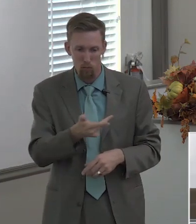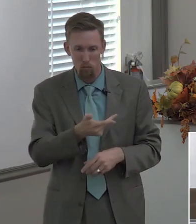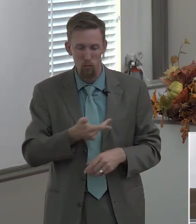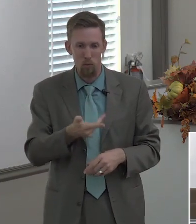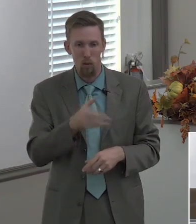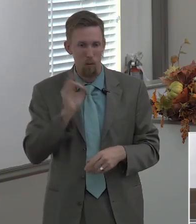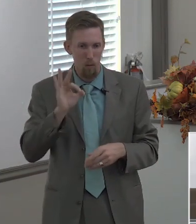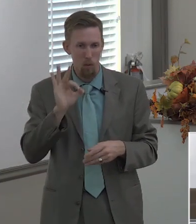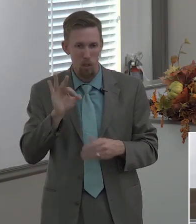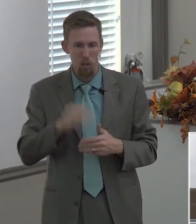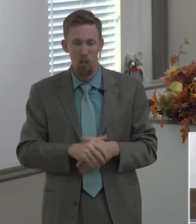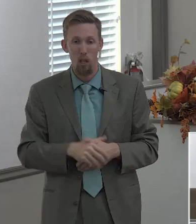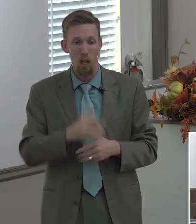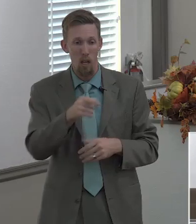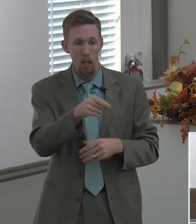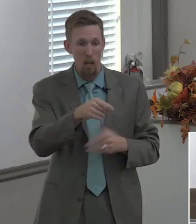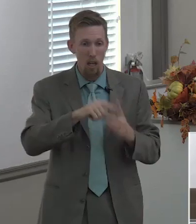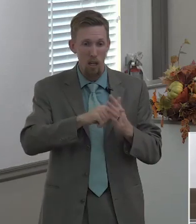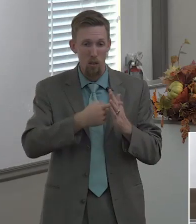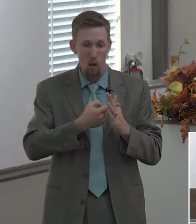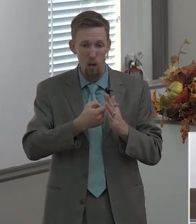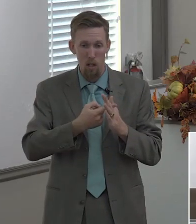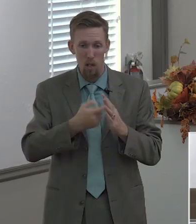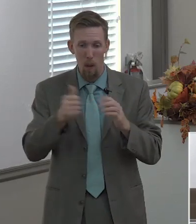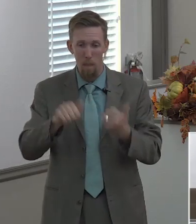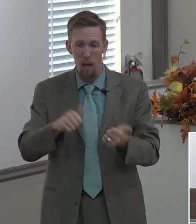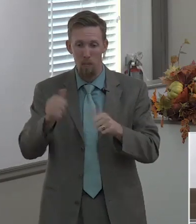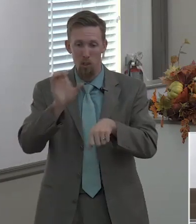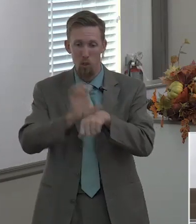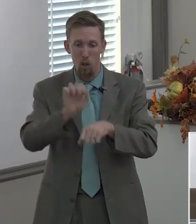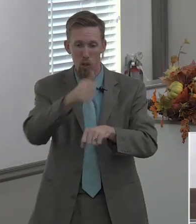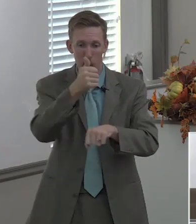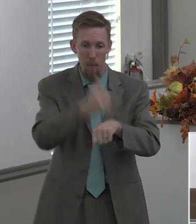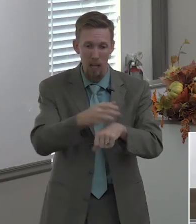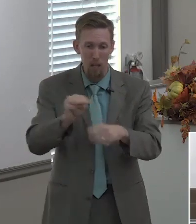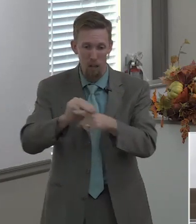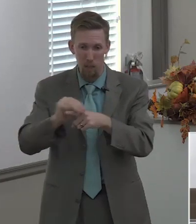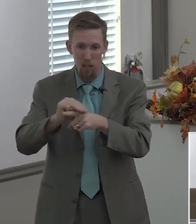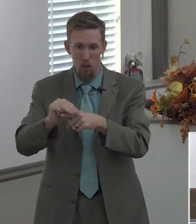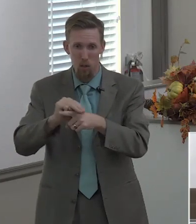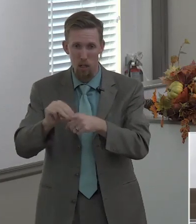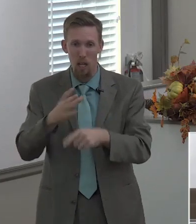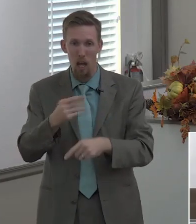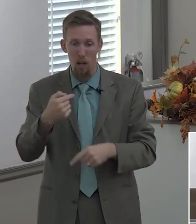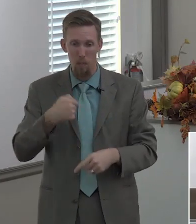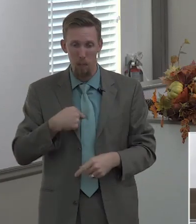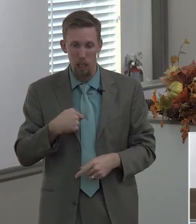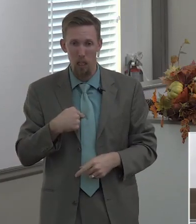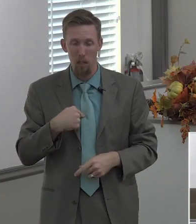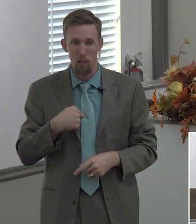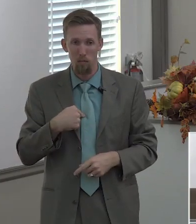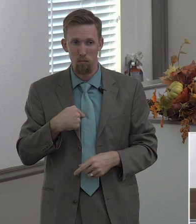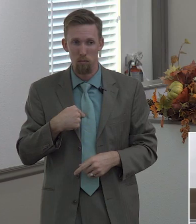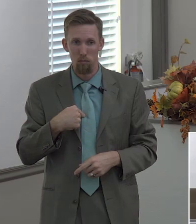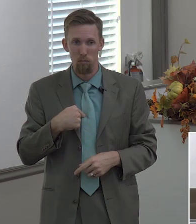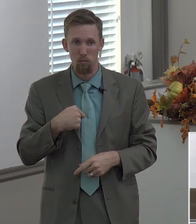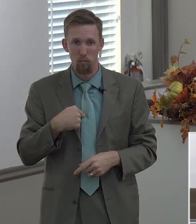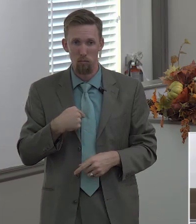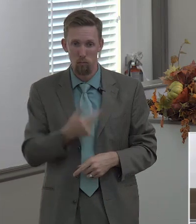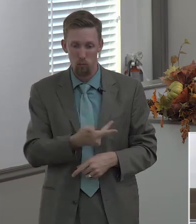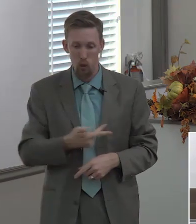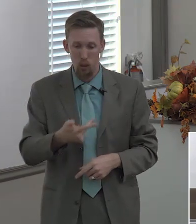dr old jessup founder of baptist church planting ministries and gary randall